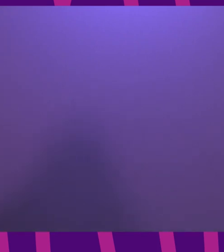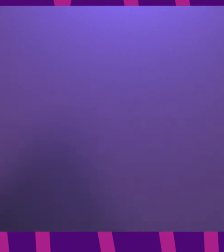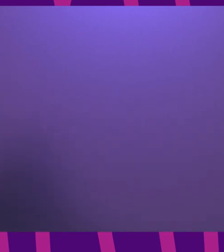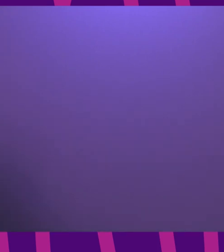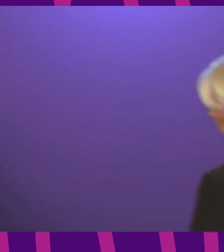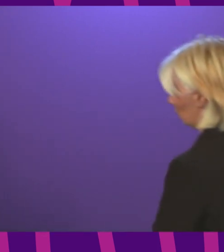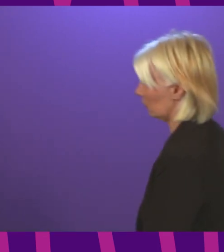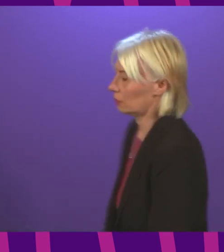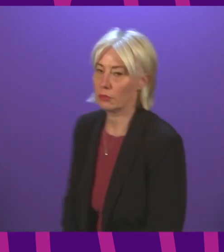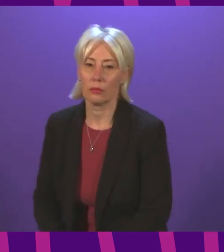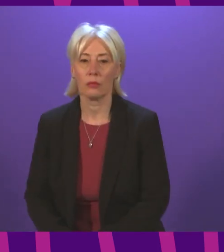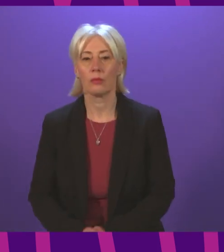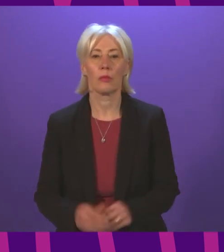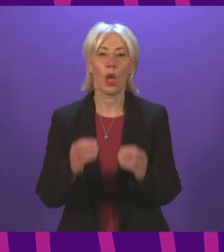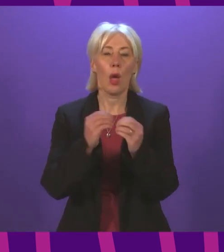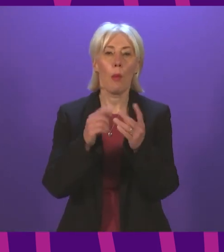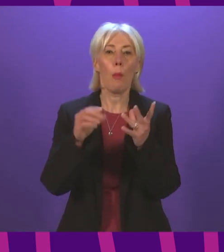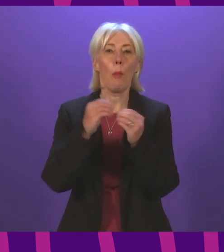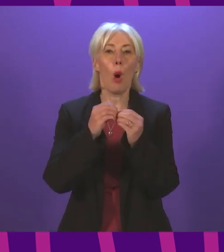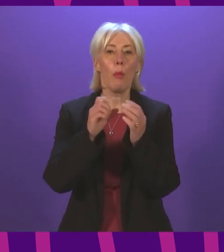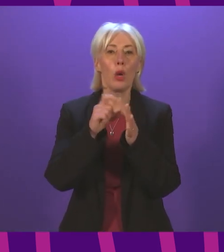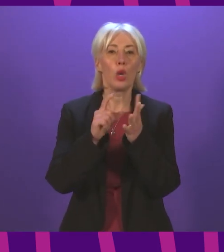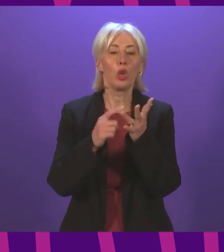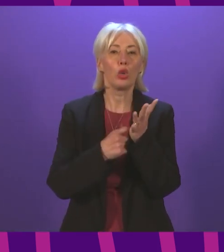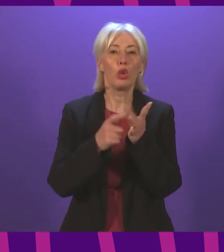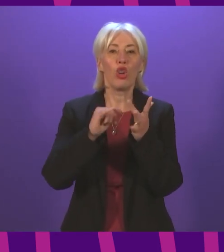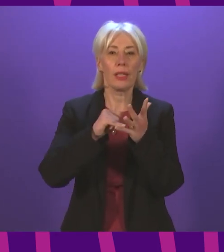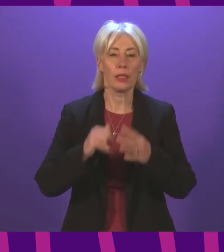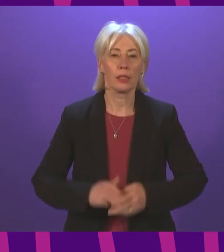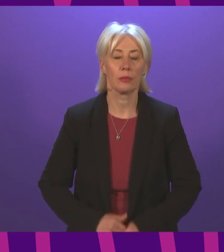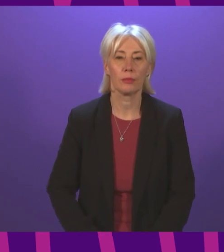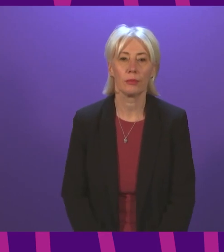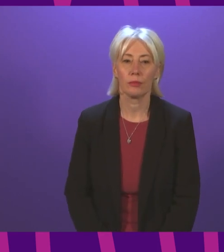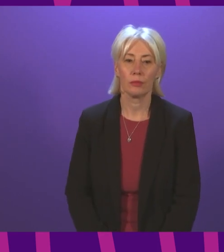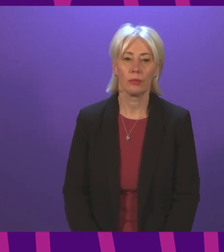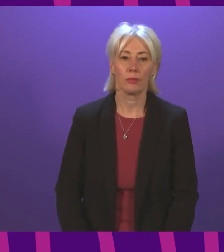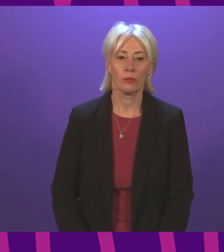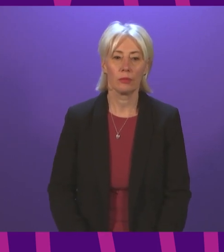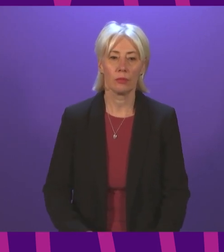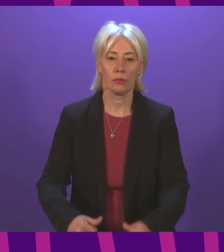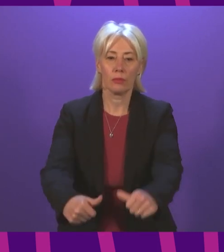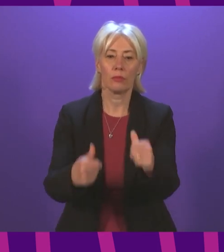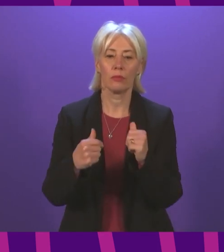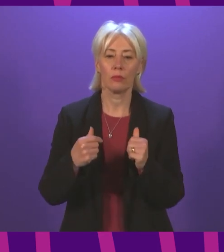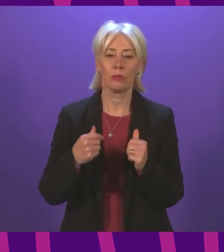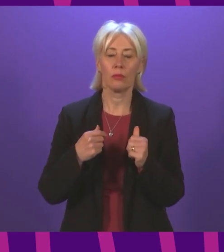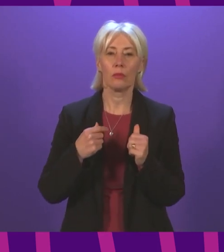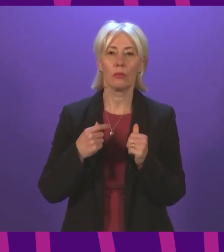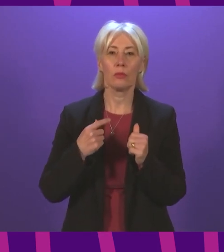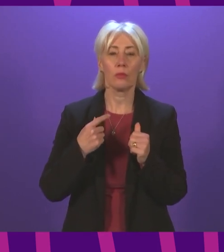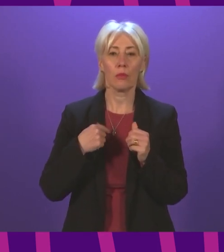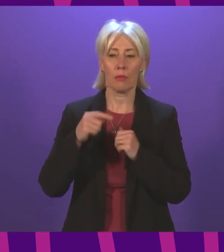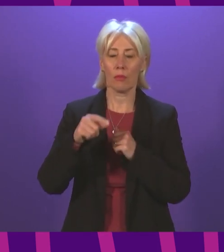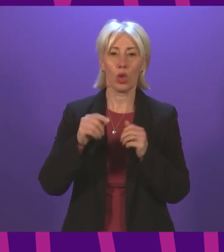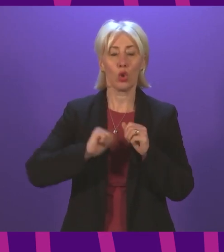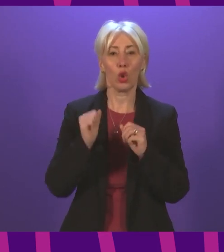buyer of heat alarms in Scottish homes by February